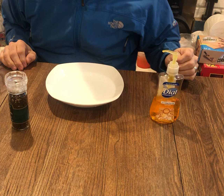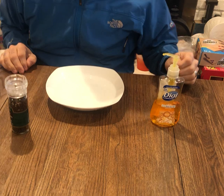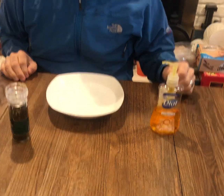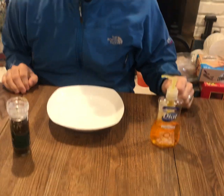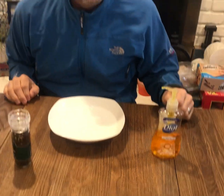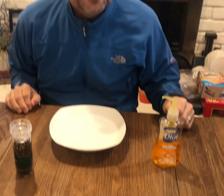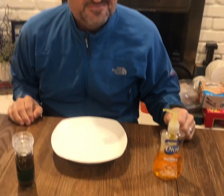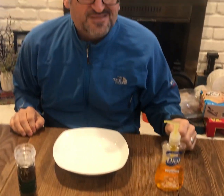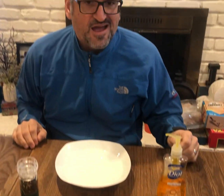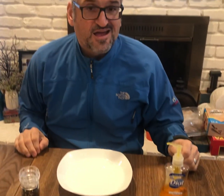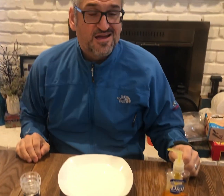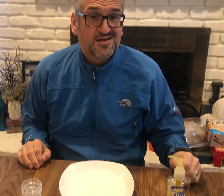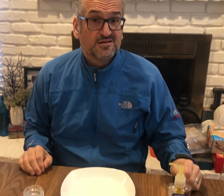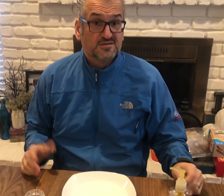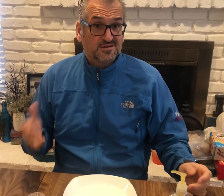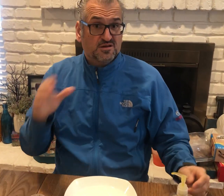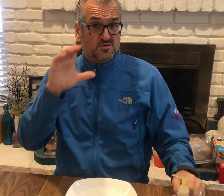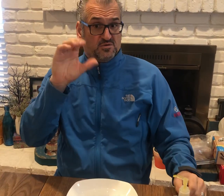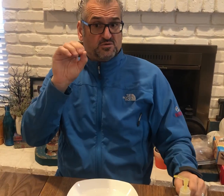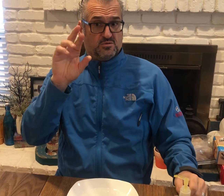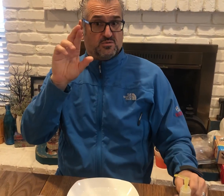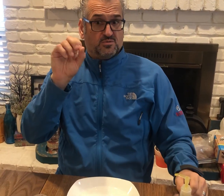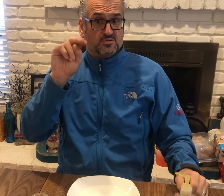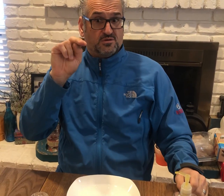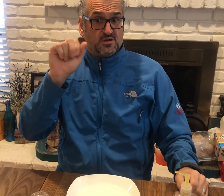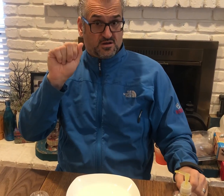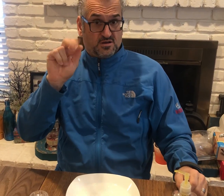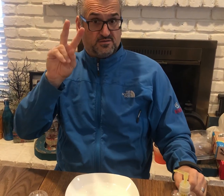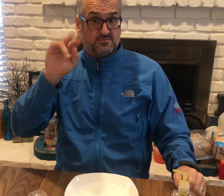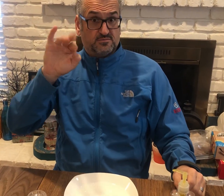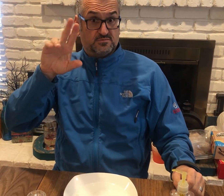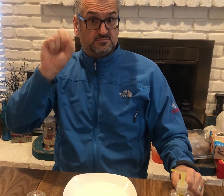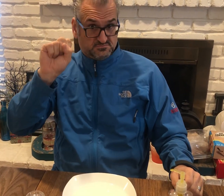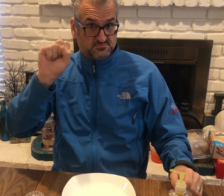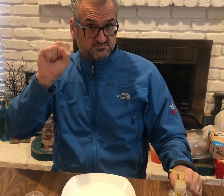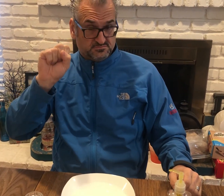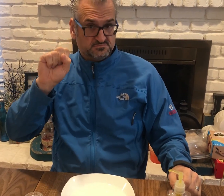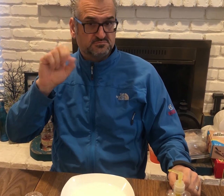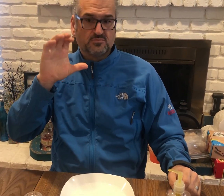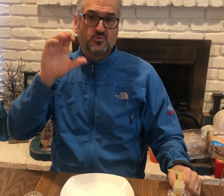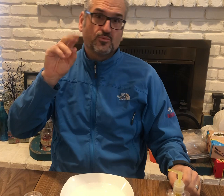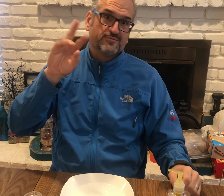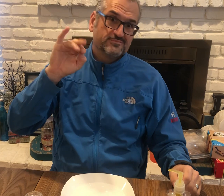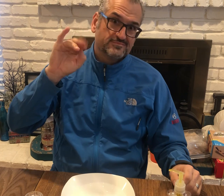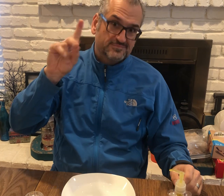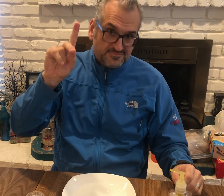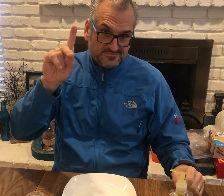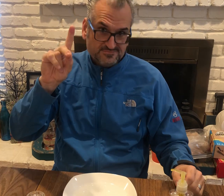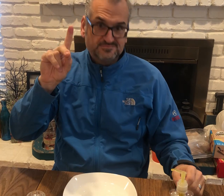Just to make sure there's no serial killer how good your artistic ability singing one of these in like Walmart